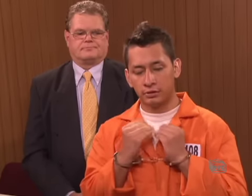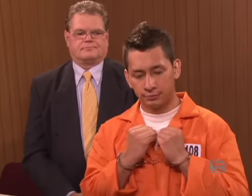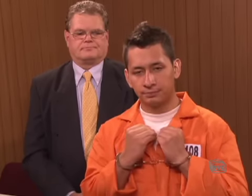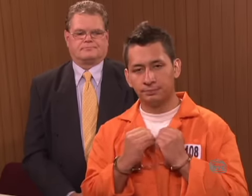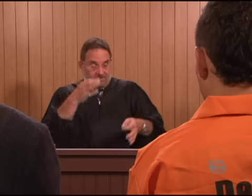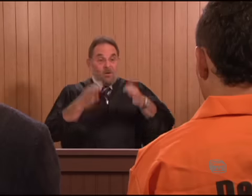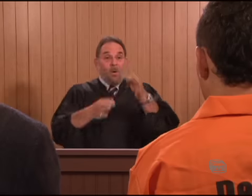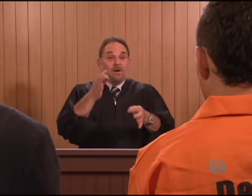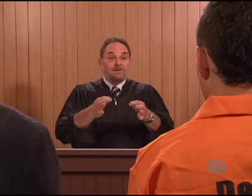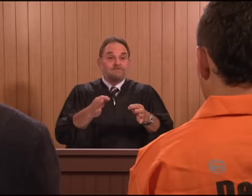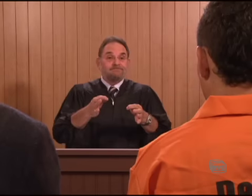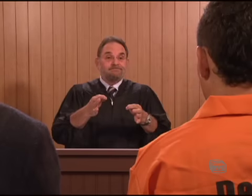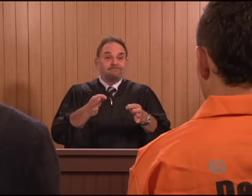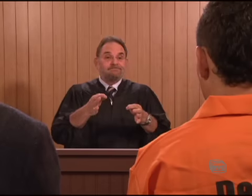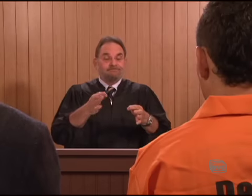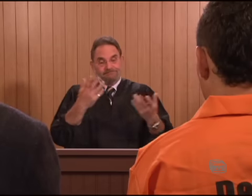declares you innocent.